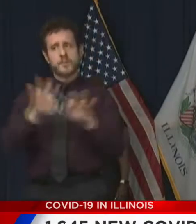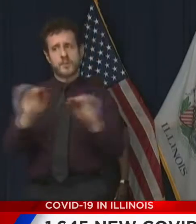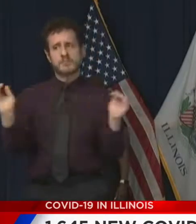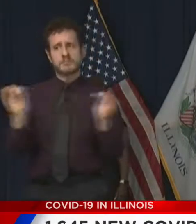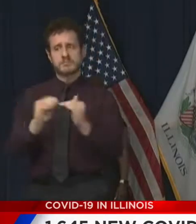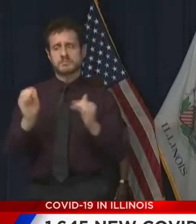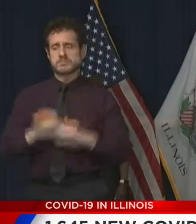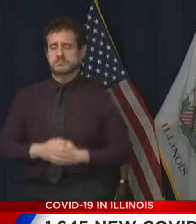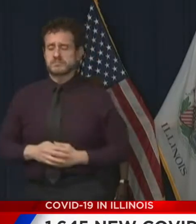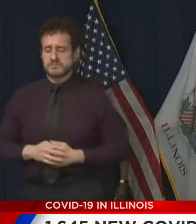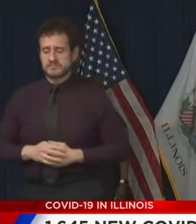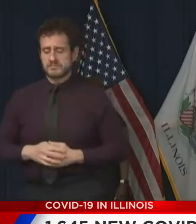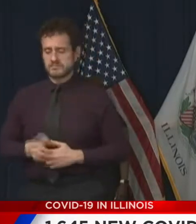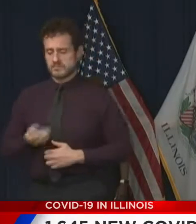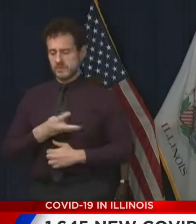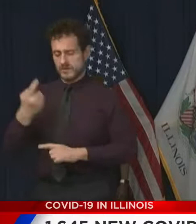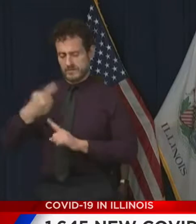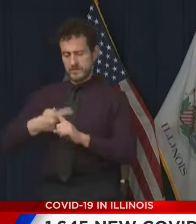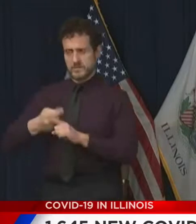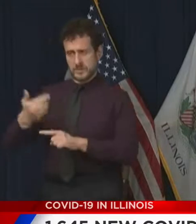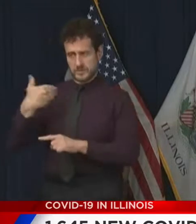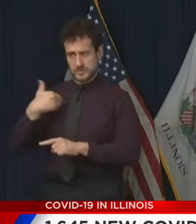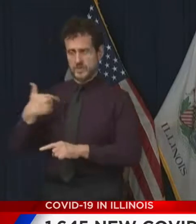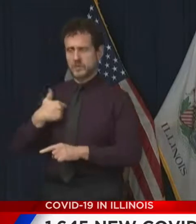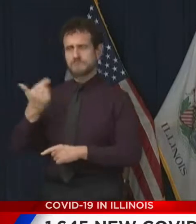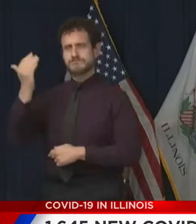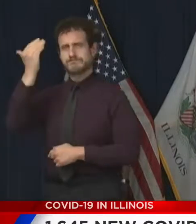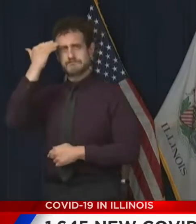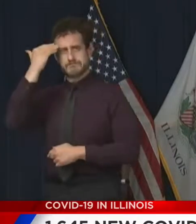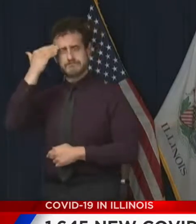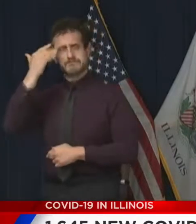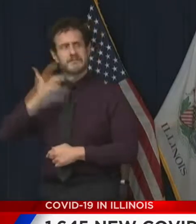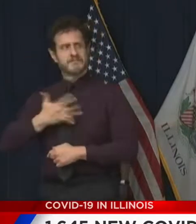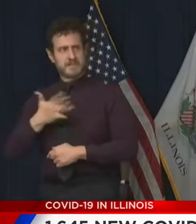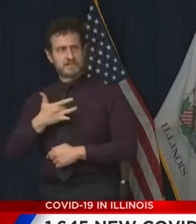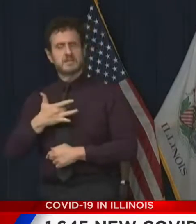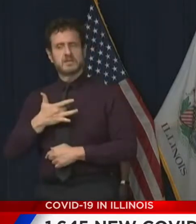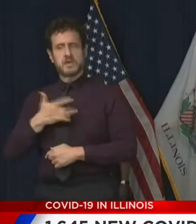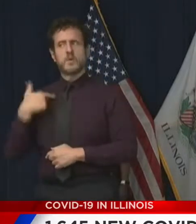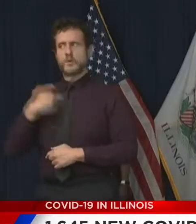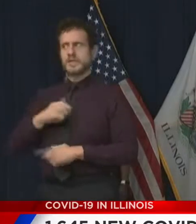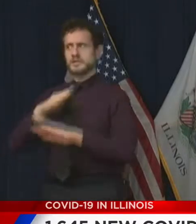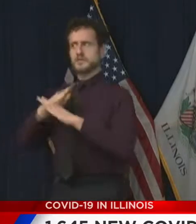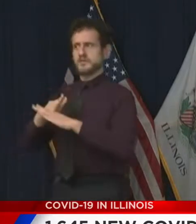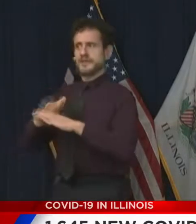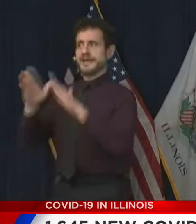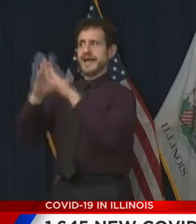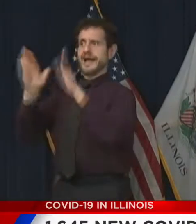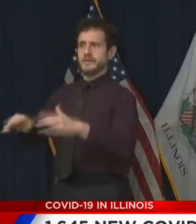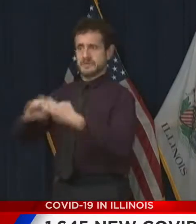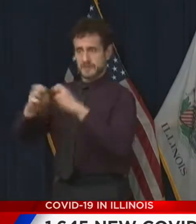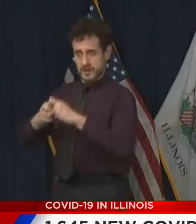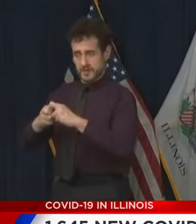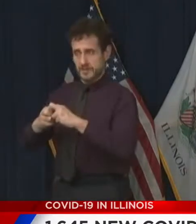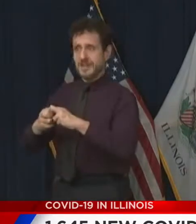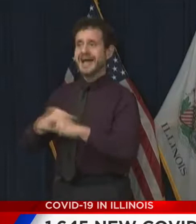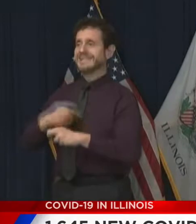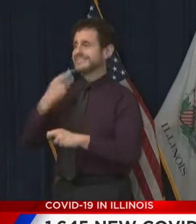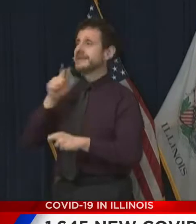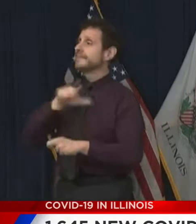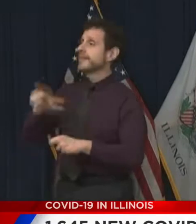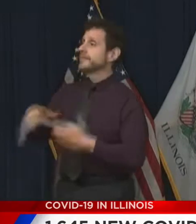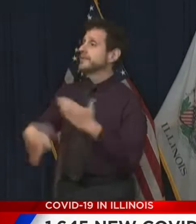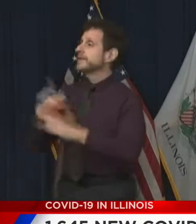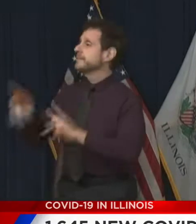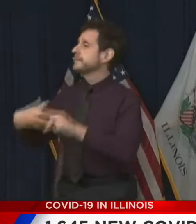Months ago, I recognized that we needed to prevent a housing crisis, so I banned residential evictions and